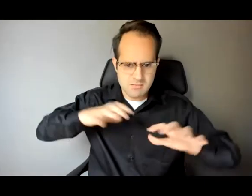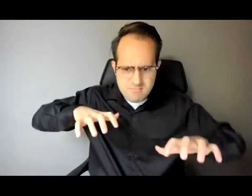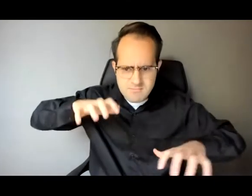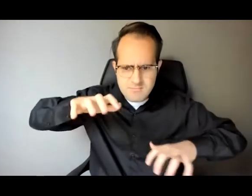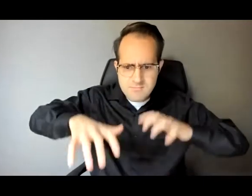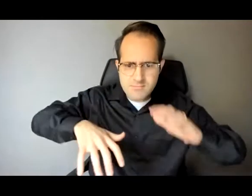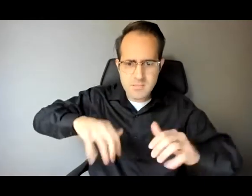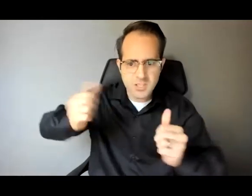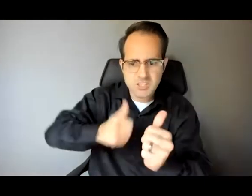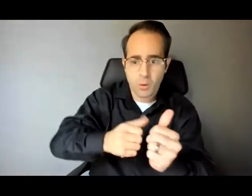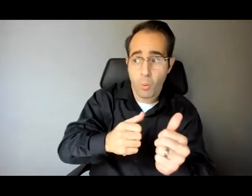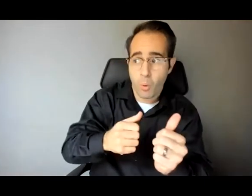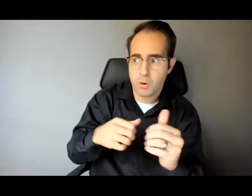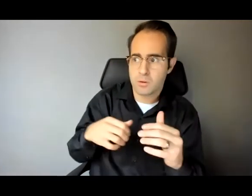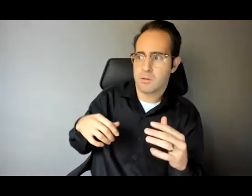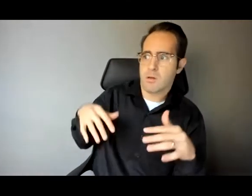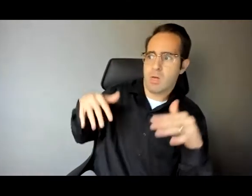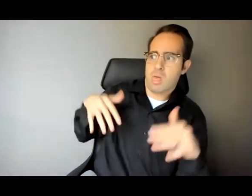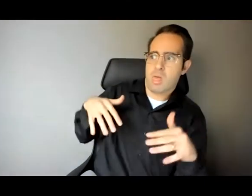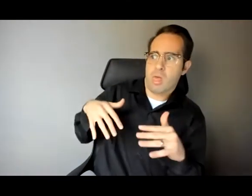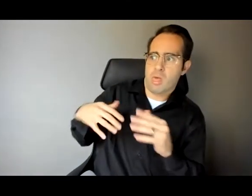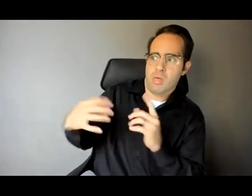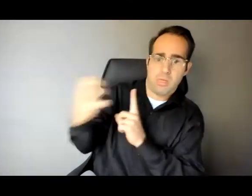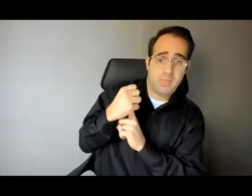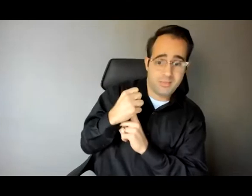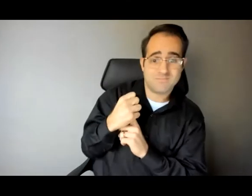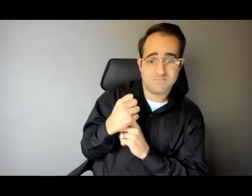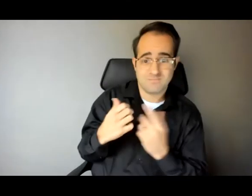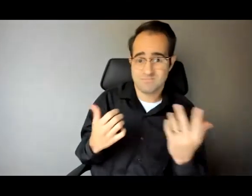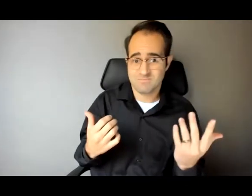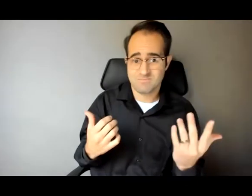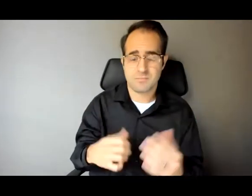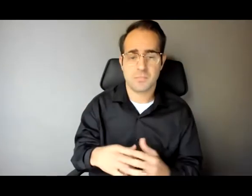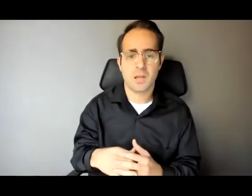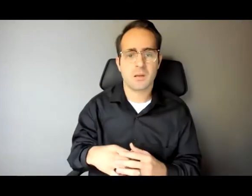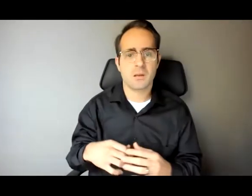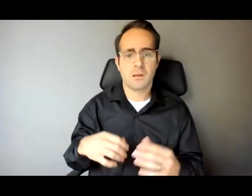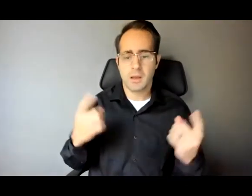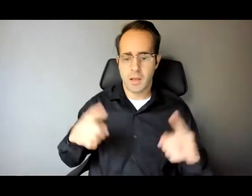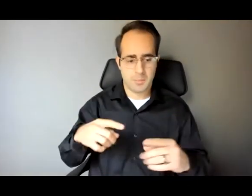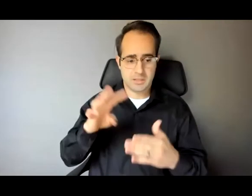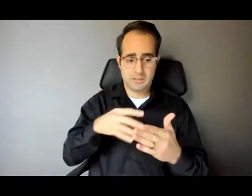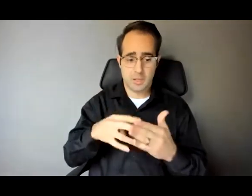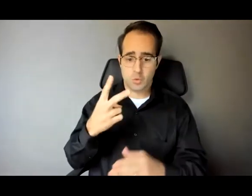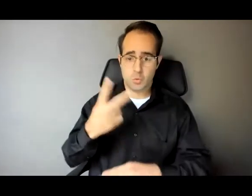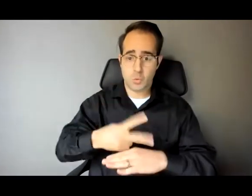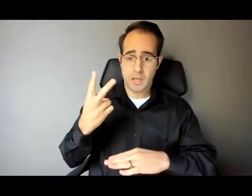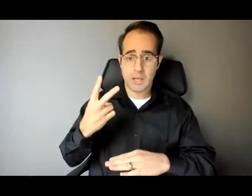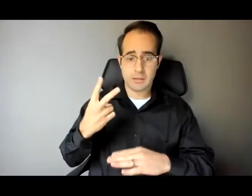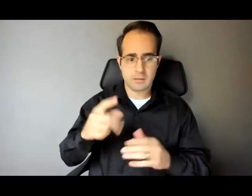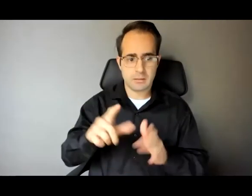scheduled my follow-up hearing for just 72 hours later, three days later. Said it was little time to actually acclimate to Rikers.